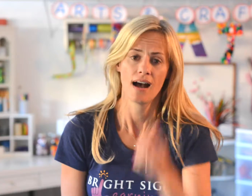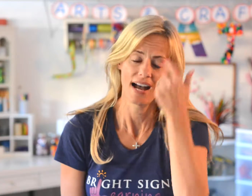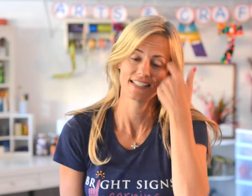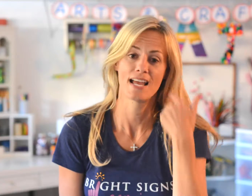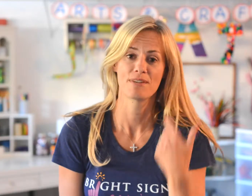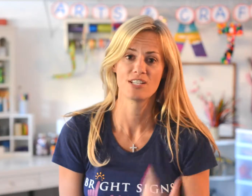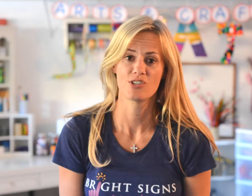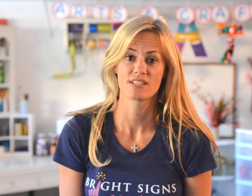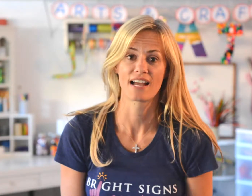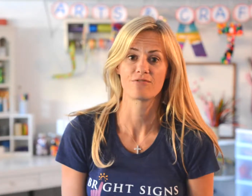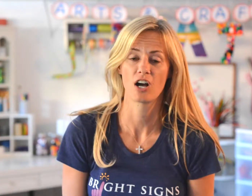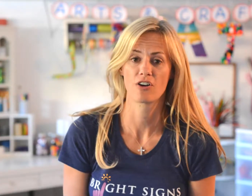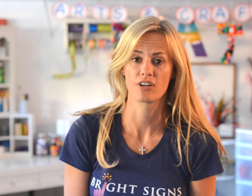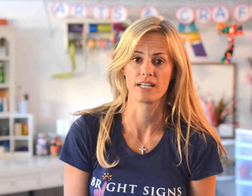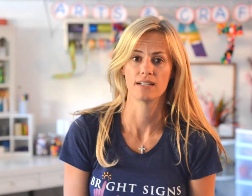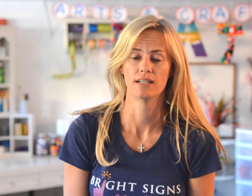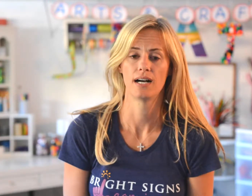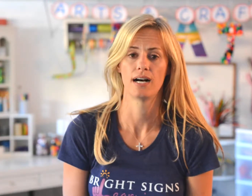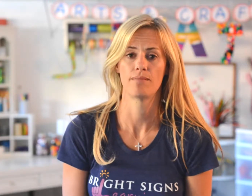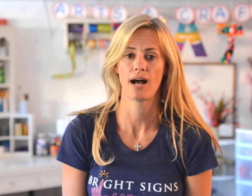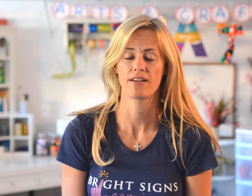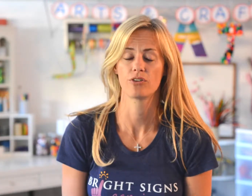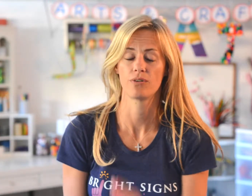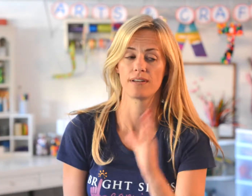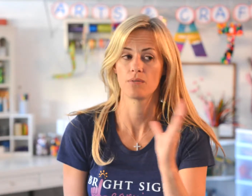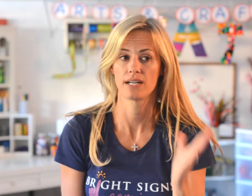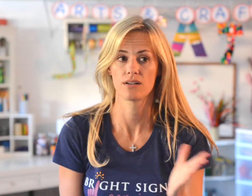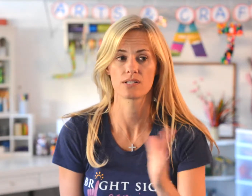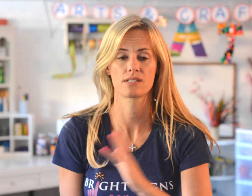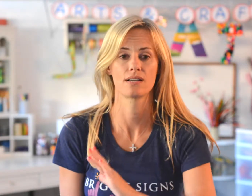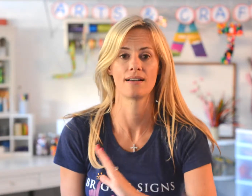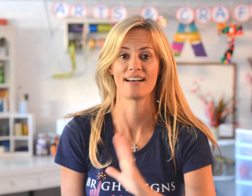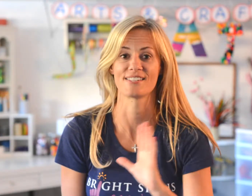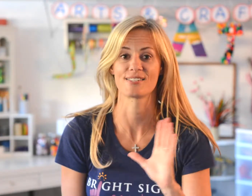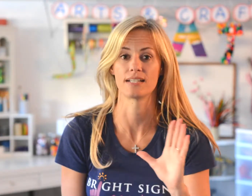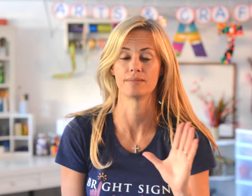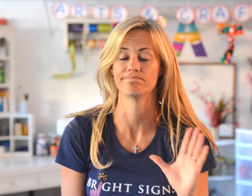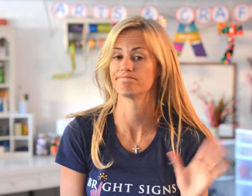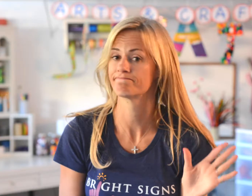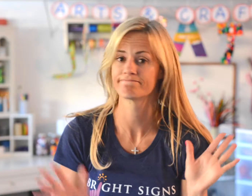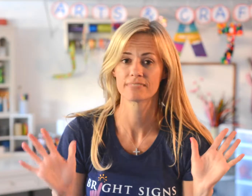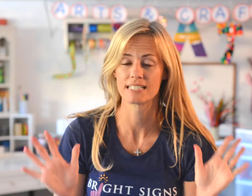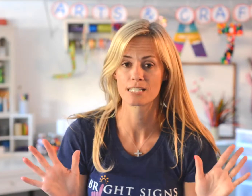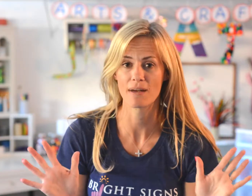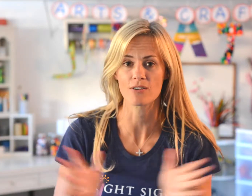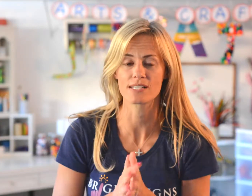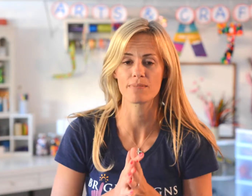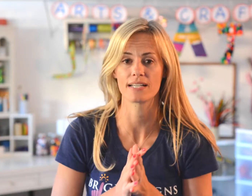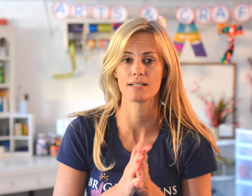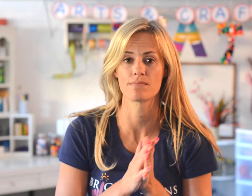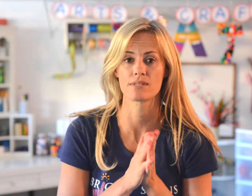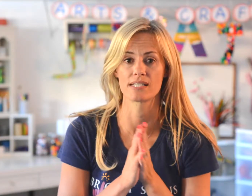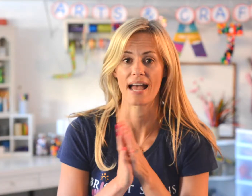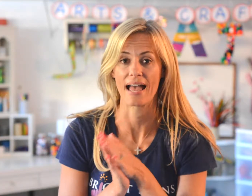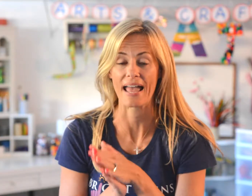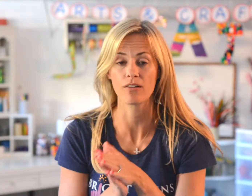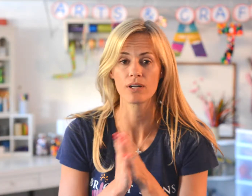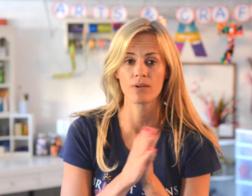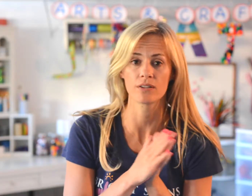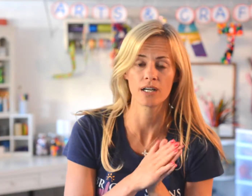Hi, today I'm going to teach you the sign for hungry. I don't know if anyone else has a spouse that becomes angry when they're